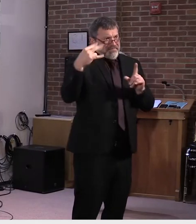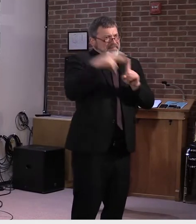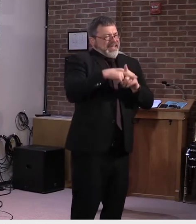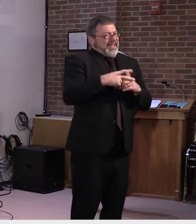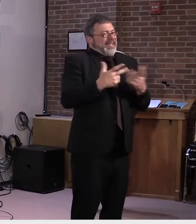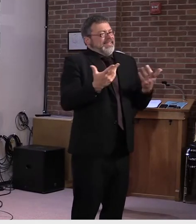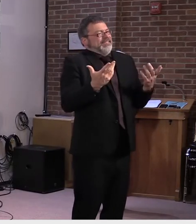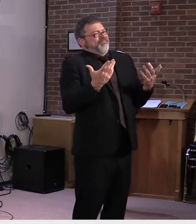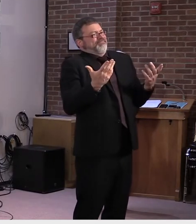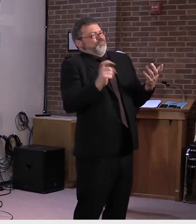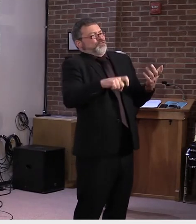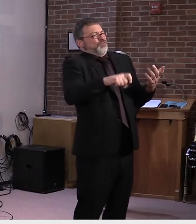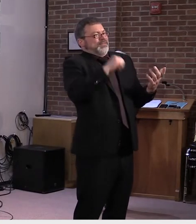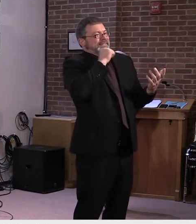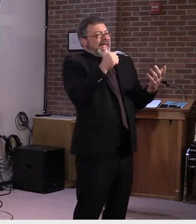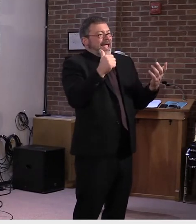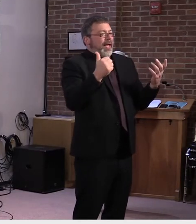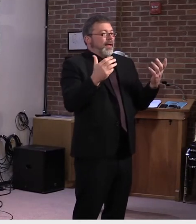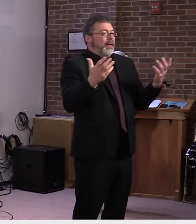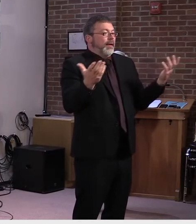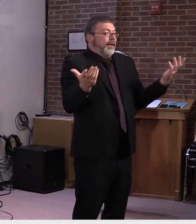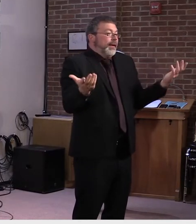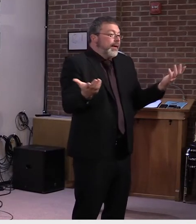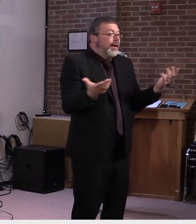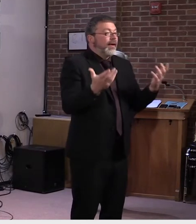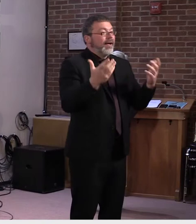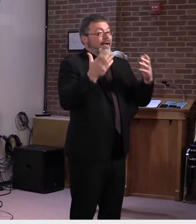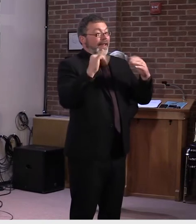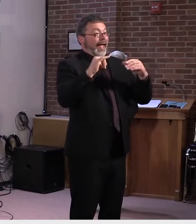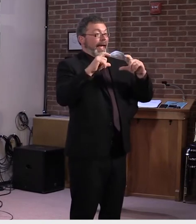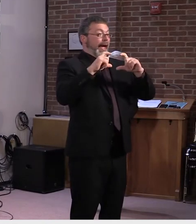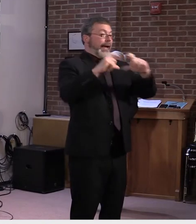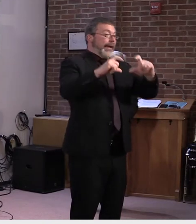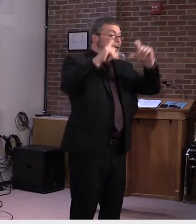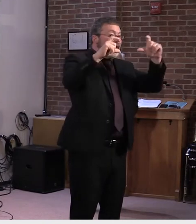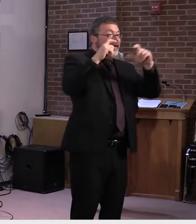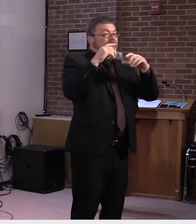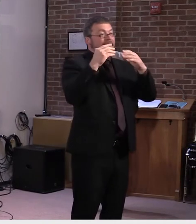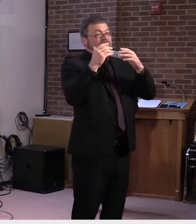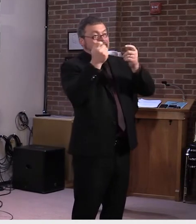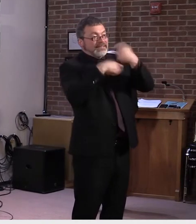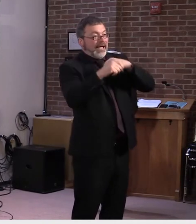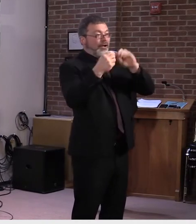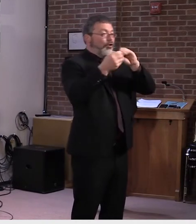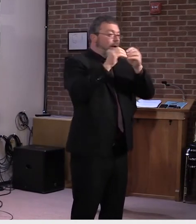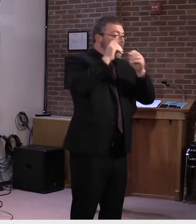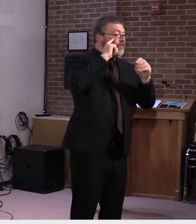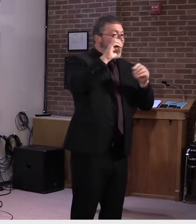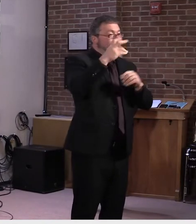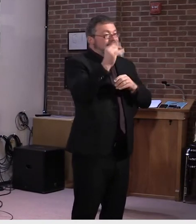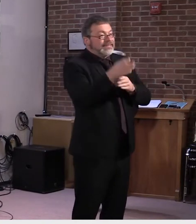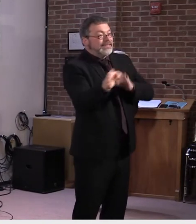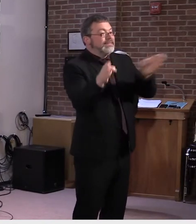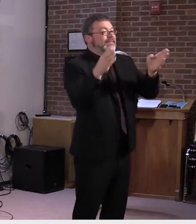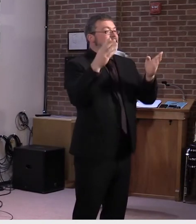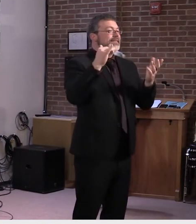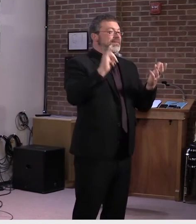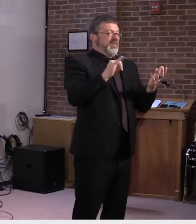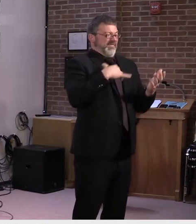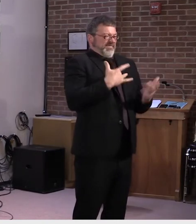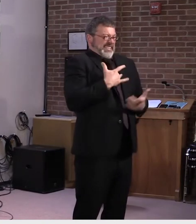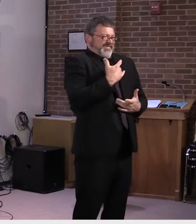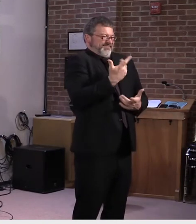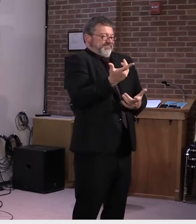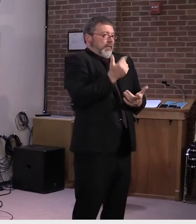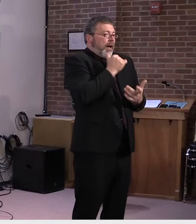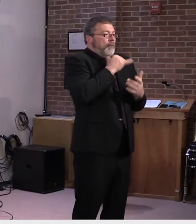time that we, uh, added an exit, uh, although there's been some proposed and we may see some in the future, but, uh, but at this point